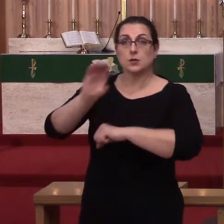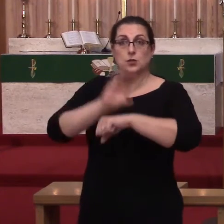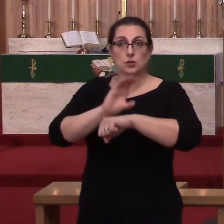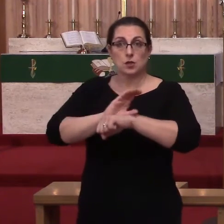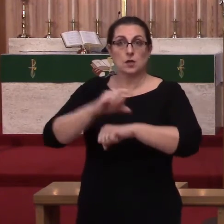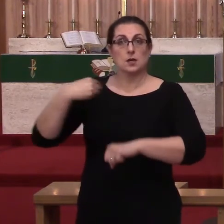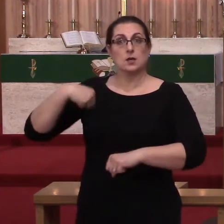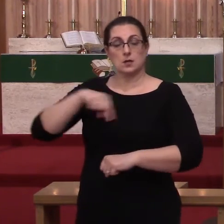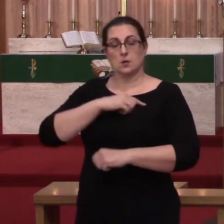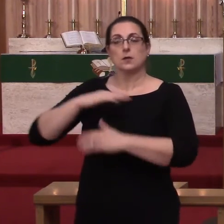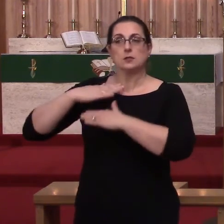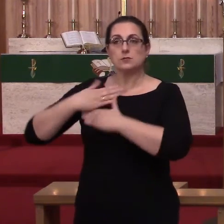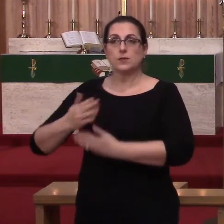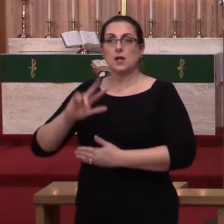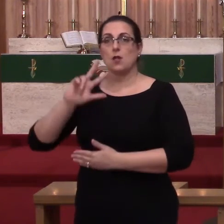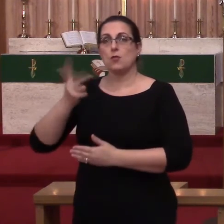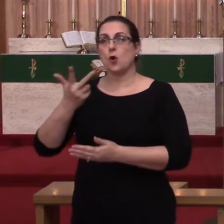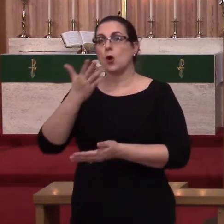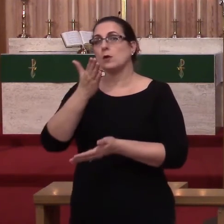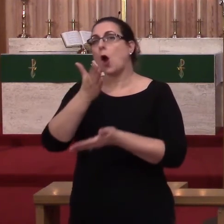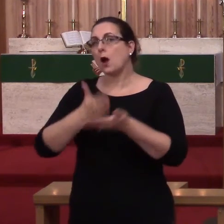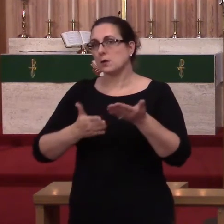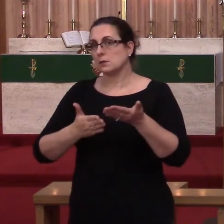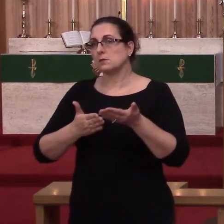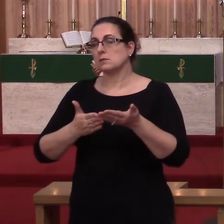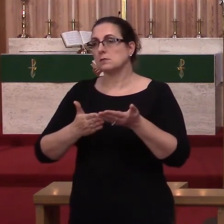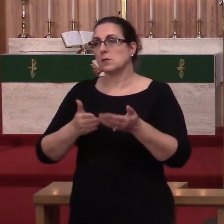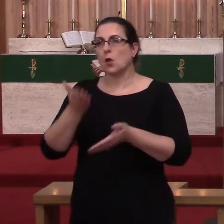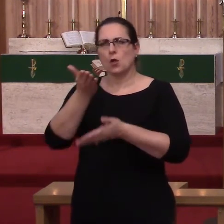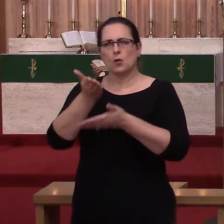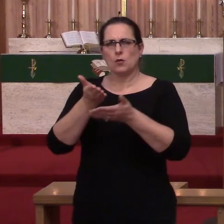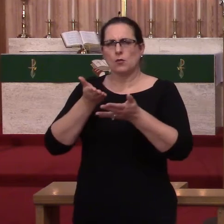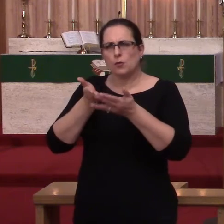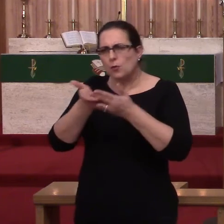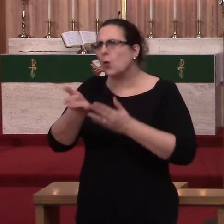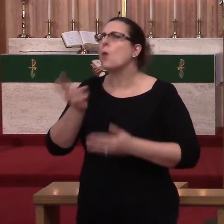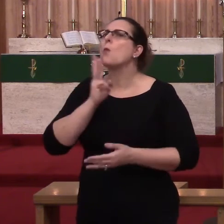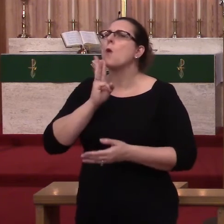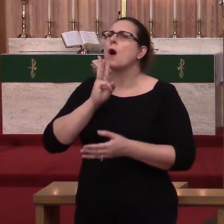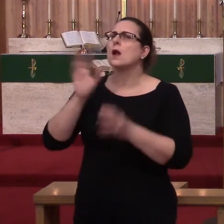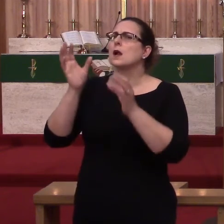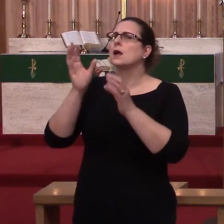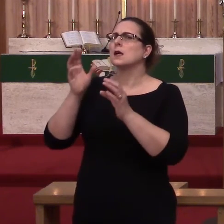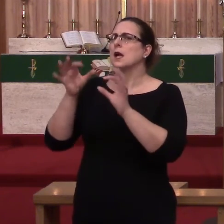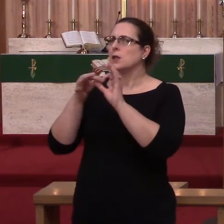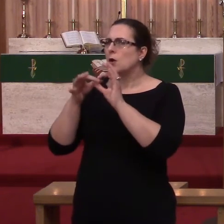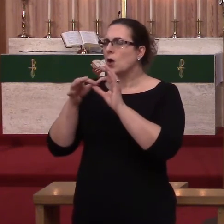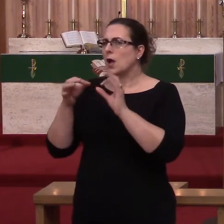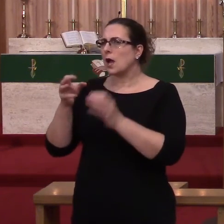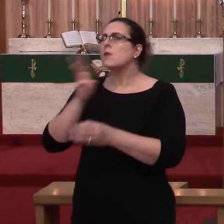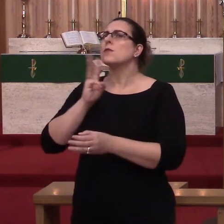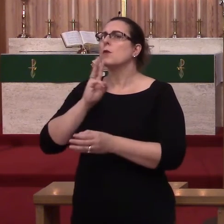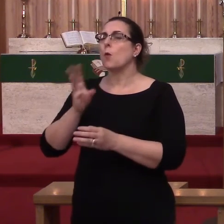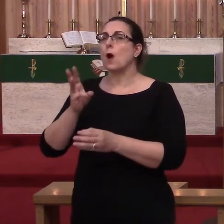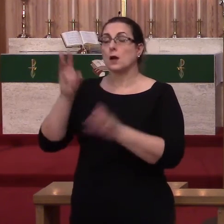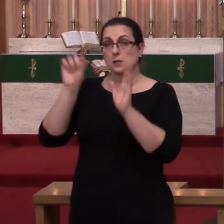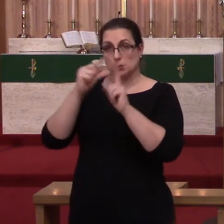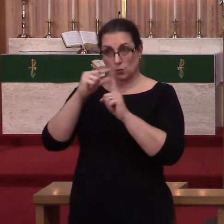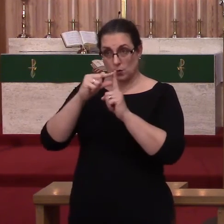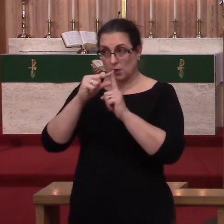third article. Through simple water and word, we are joined with Christ in His death and resurrection. Here